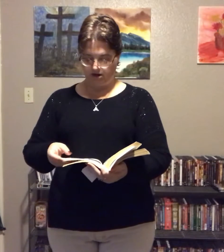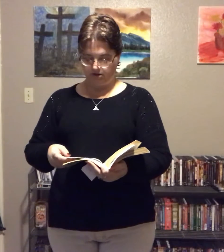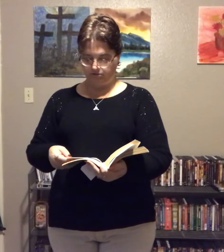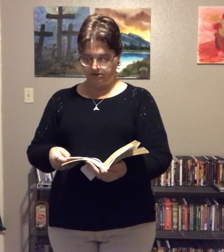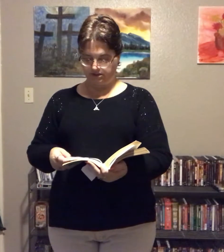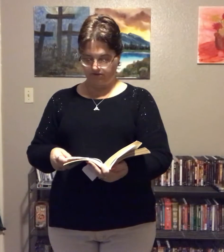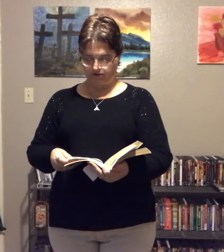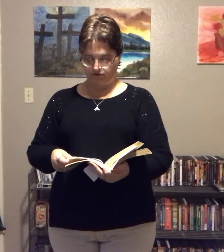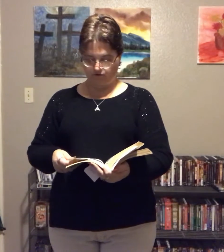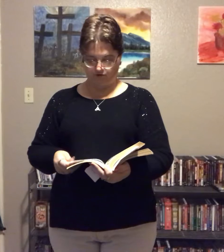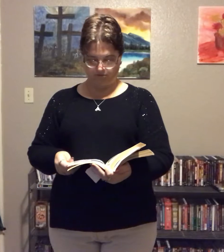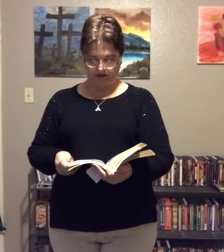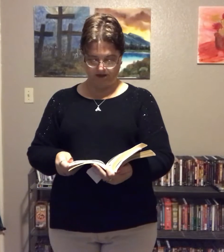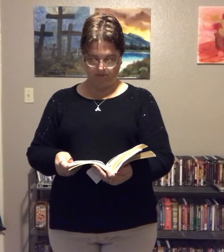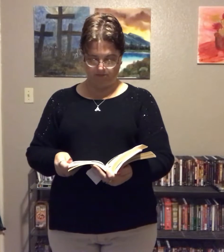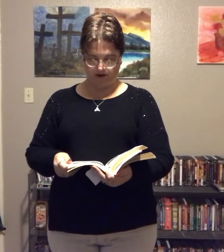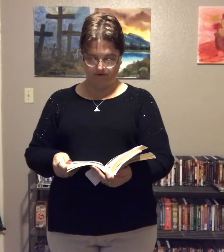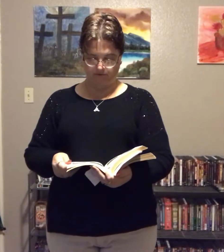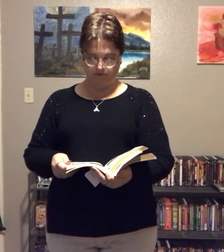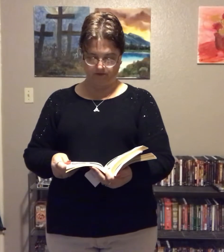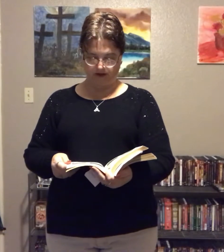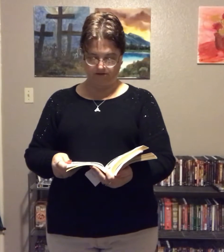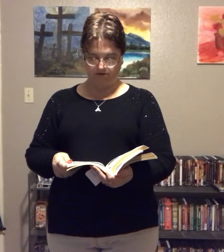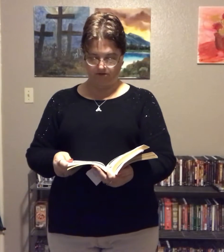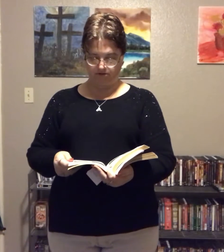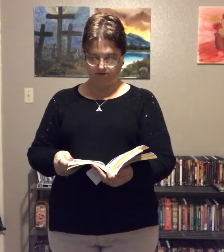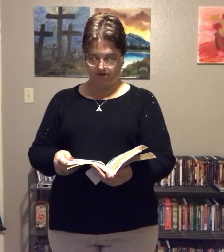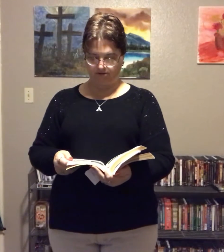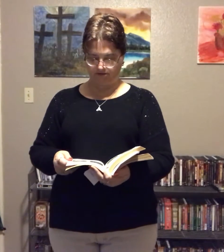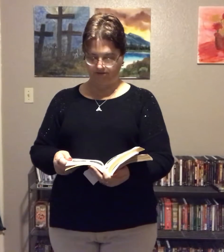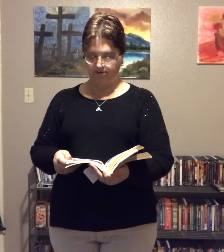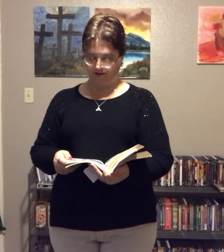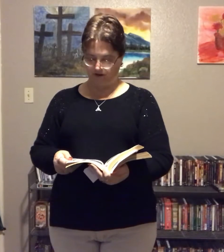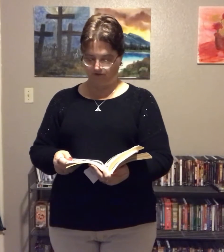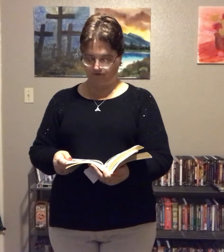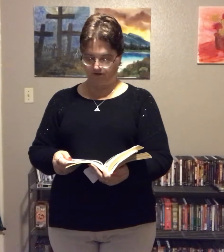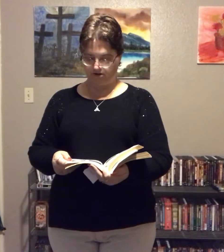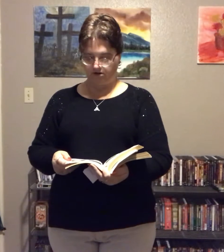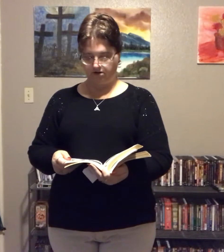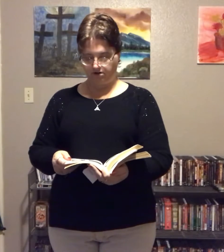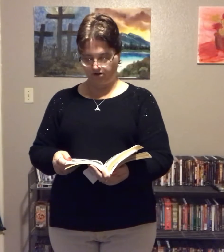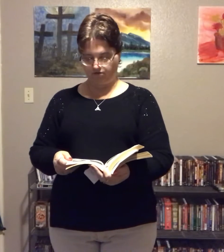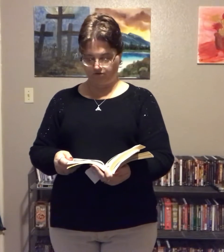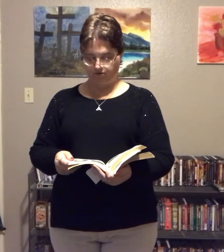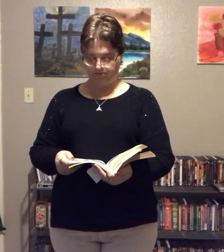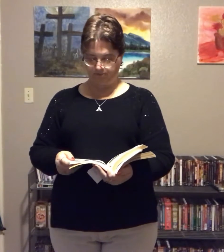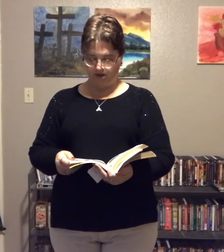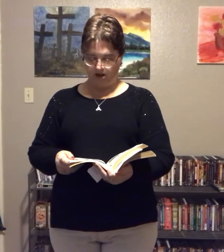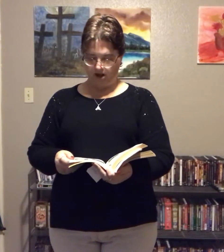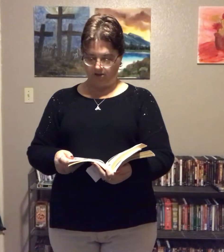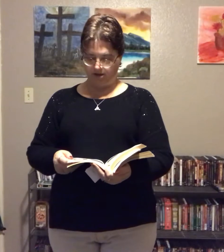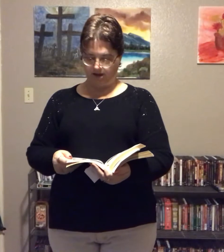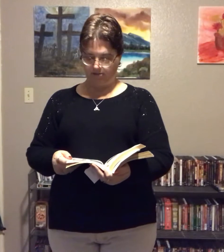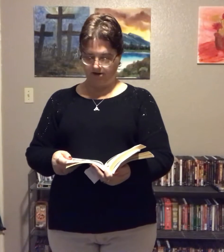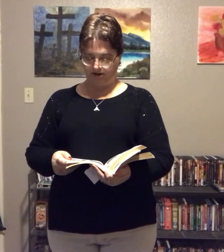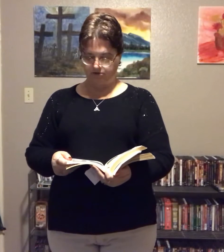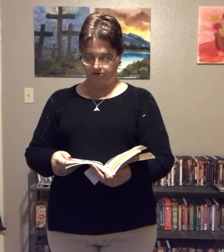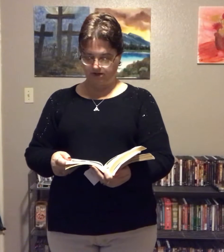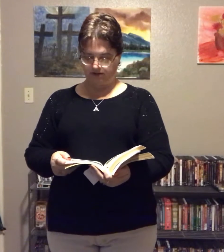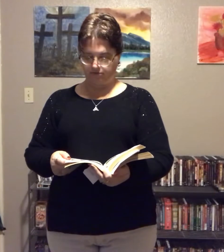When self-control became impossible, as it always does in self-control, I became an exercise